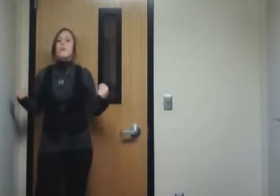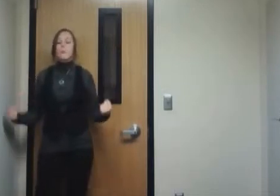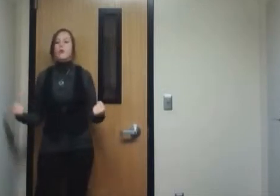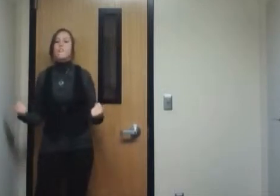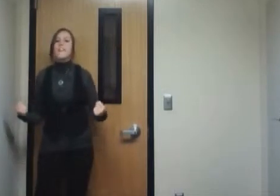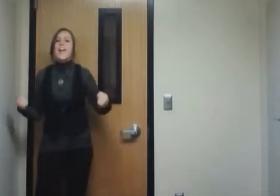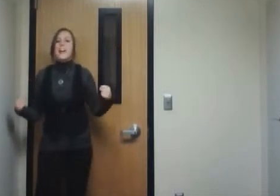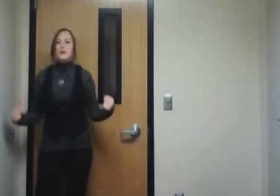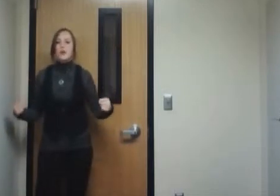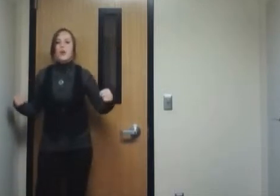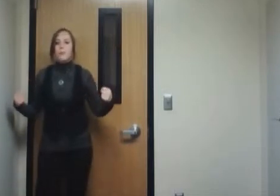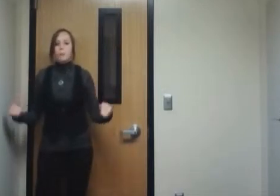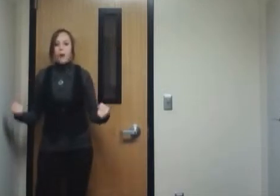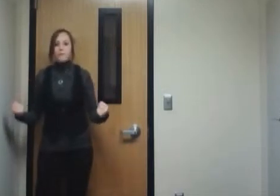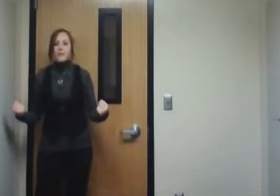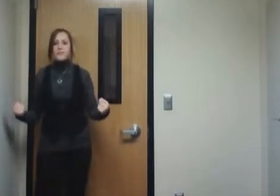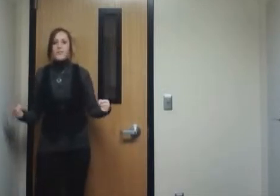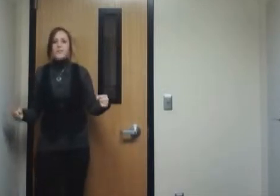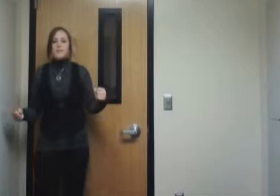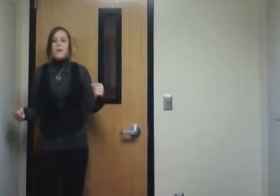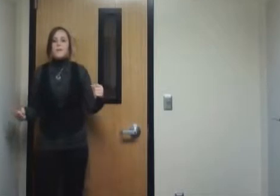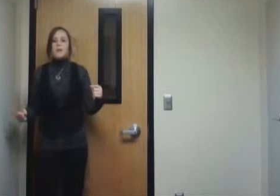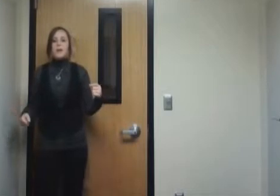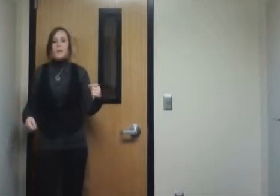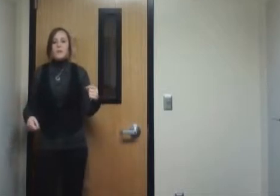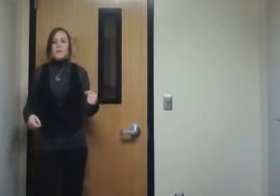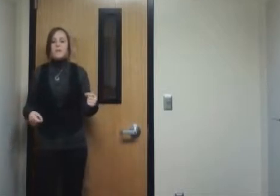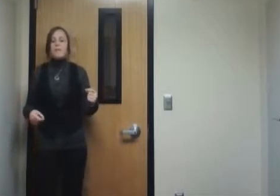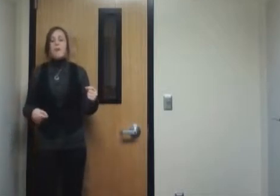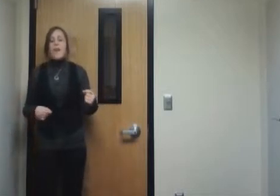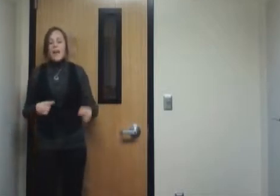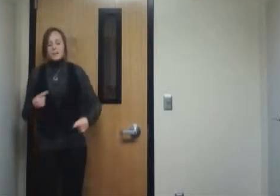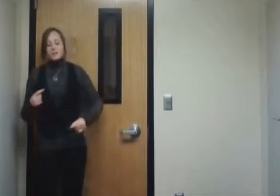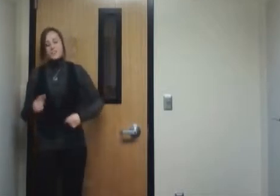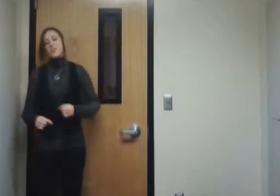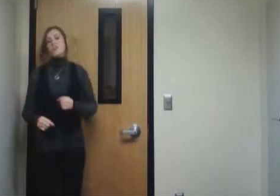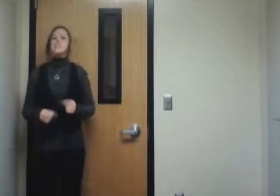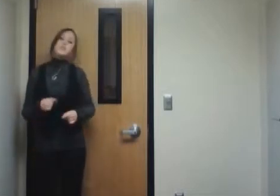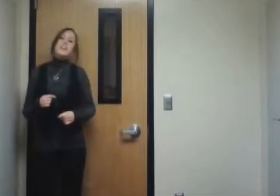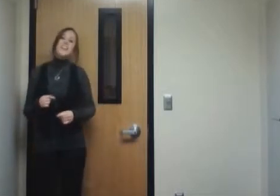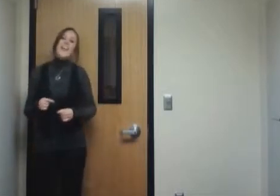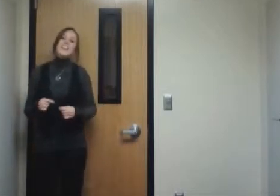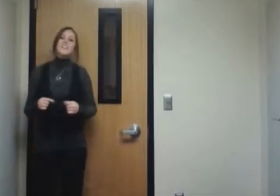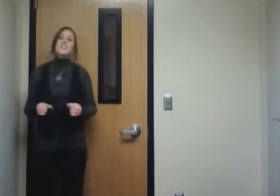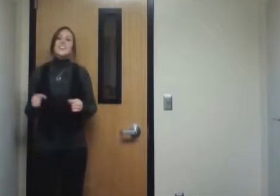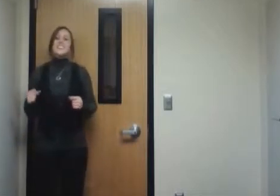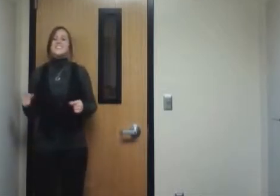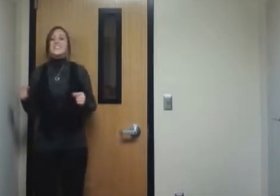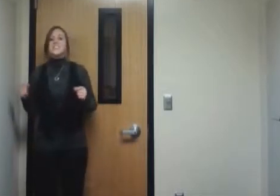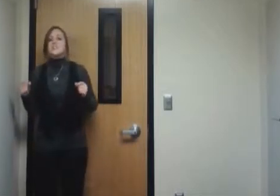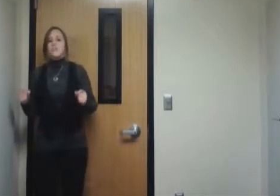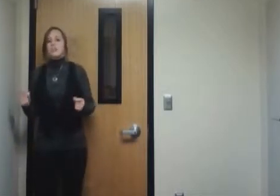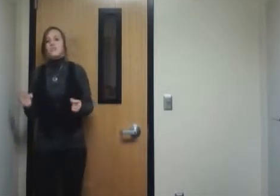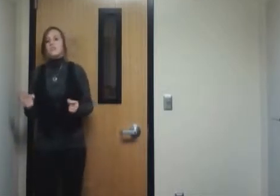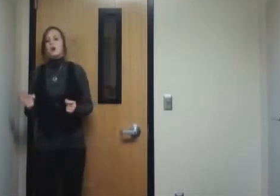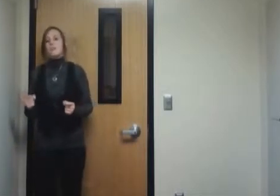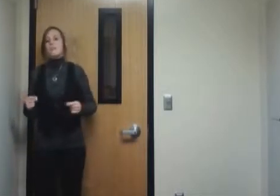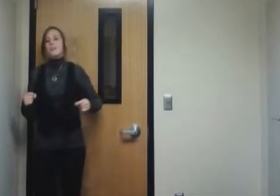they're worth and earn a profit. But when people actually started doing that, the United States Treasury Department made